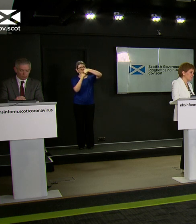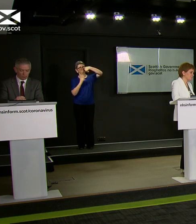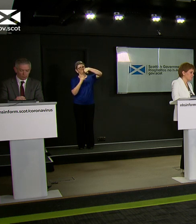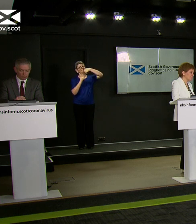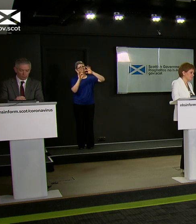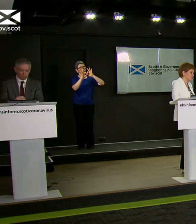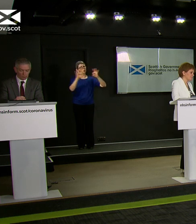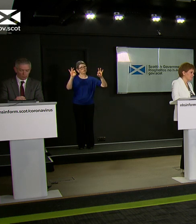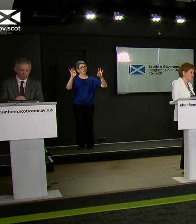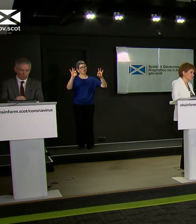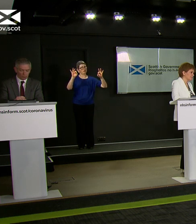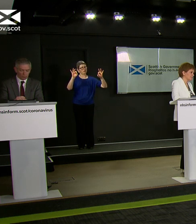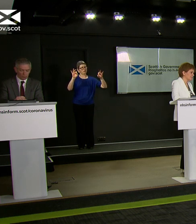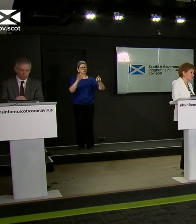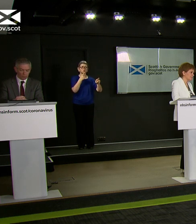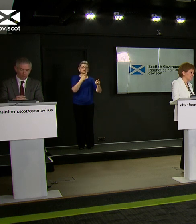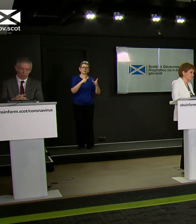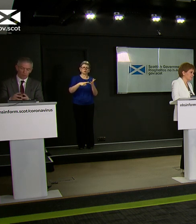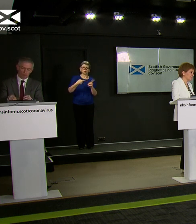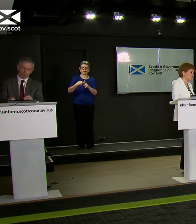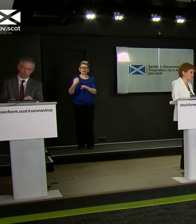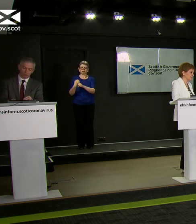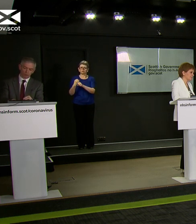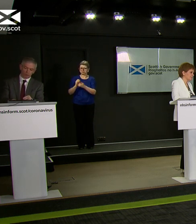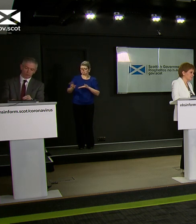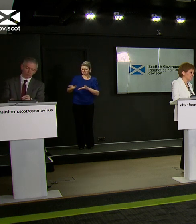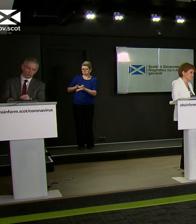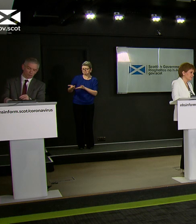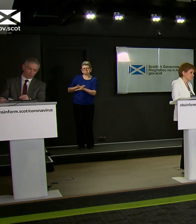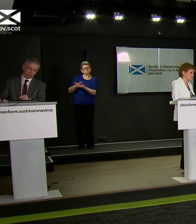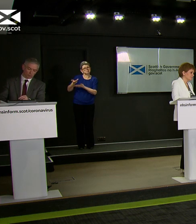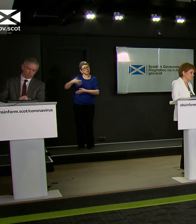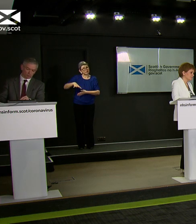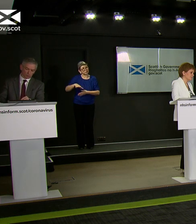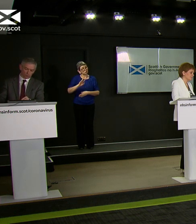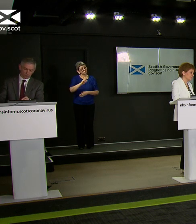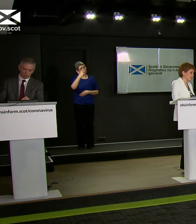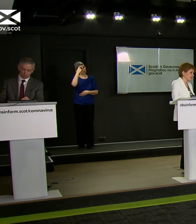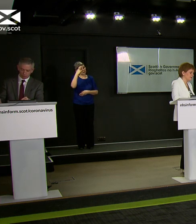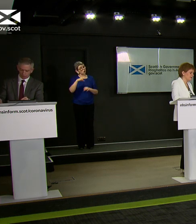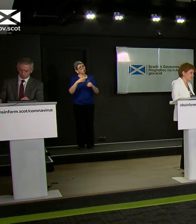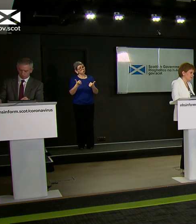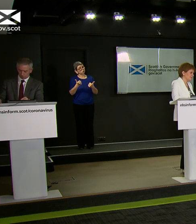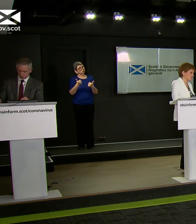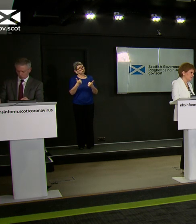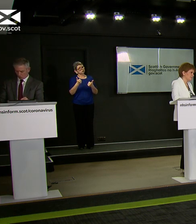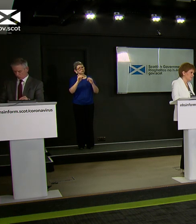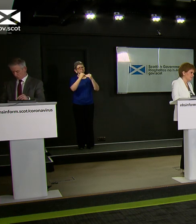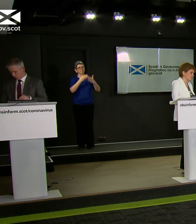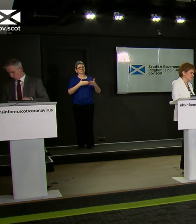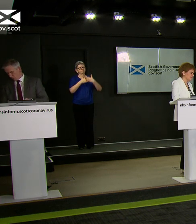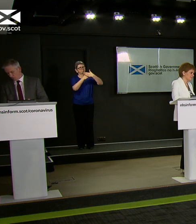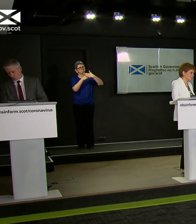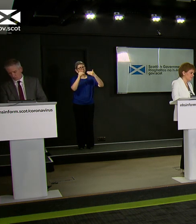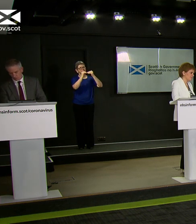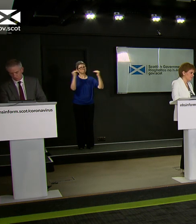discussions with the UK government about that. Is that because you think it would be a good idea to have such a border and it might have some benefits